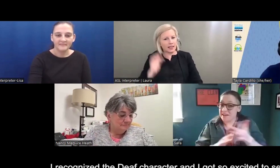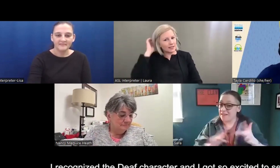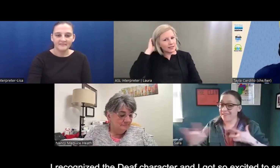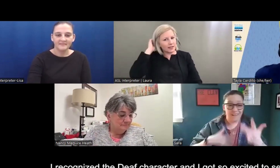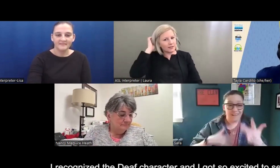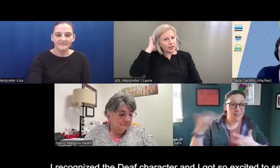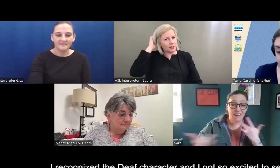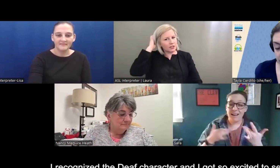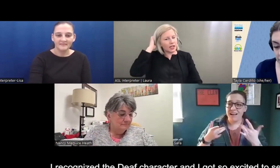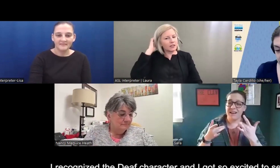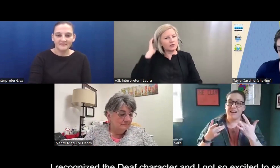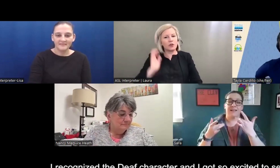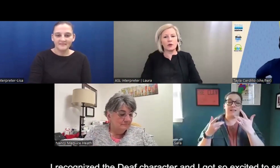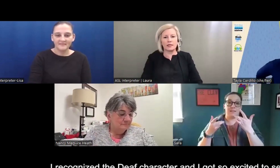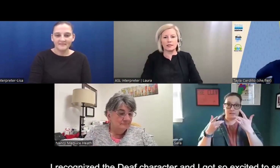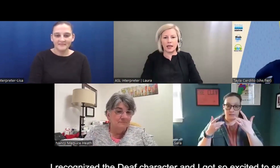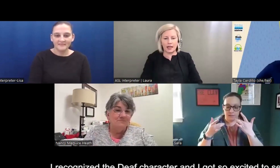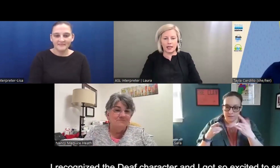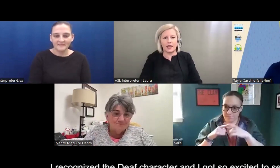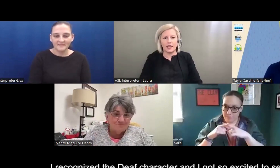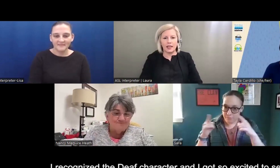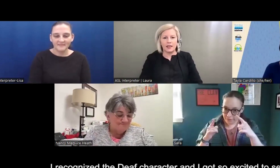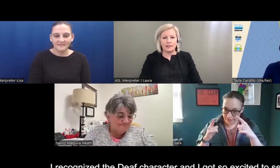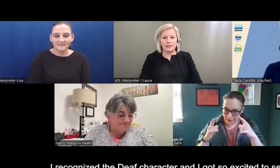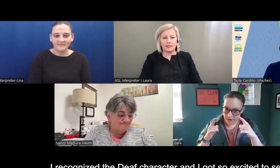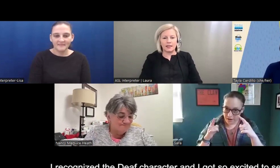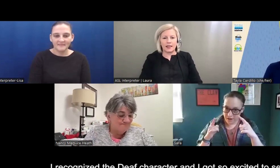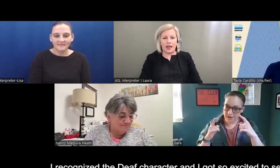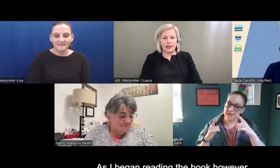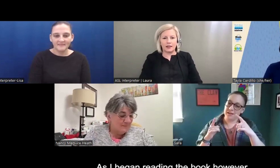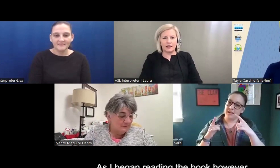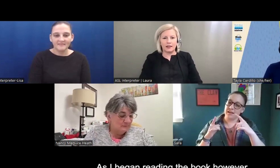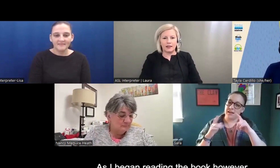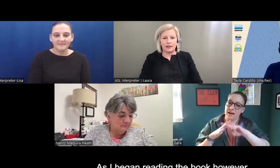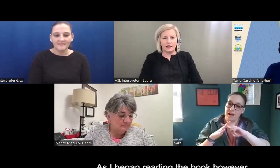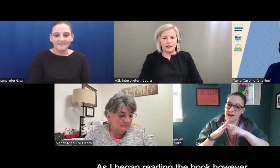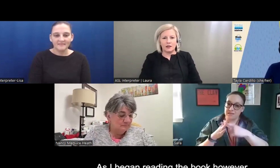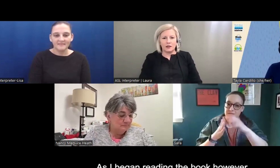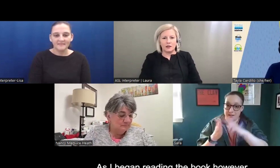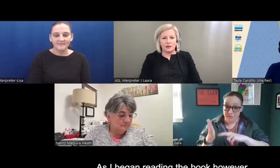recognized this deaf character, and I got so excited to see that.